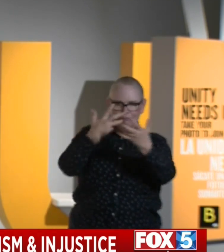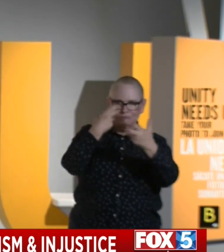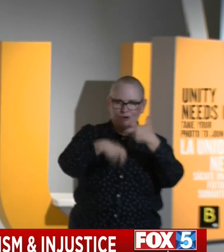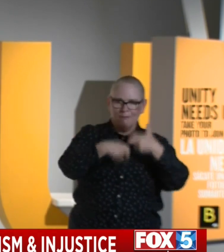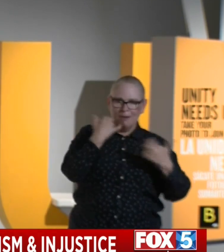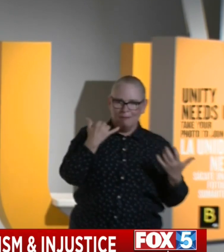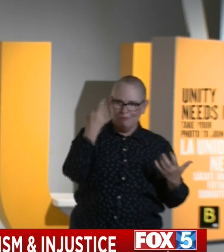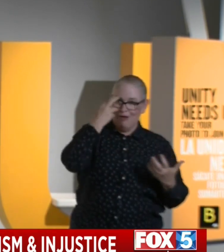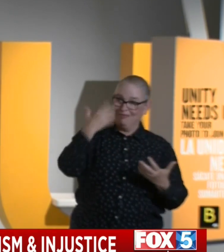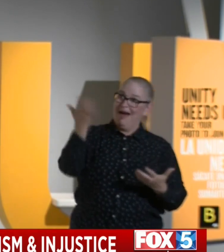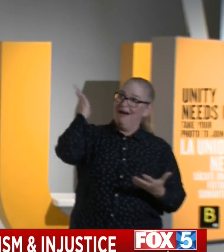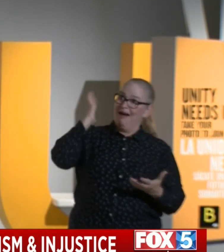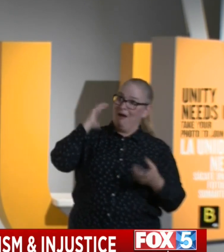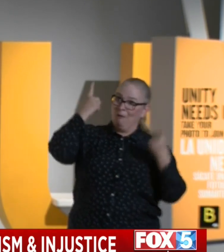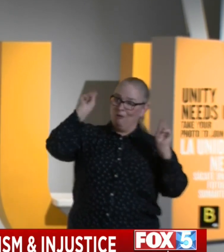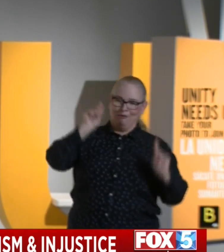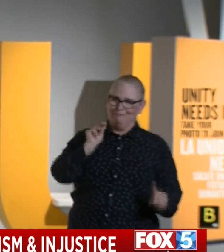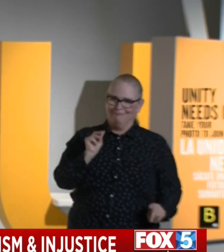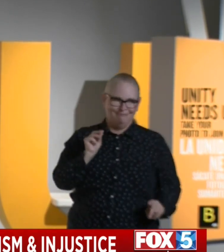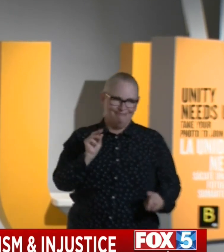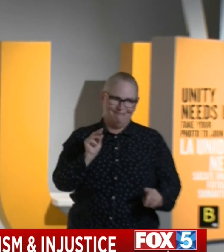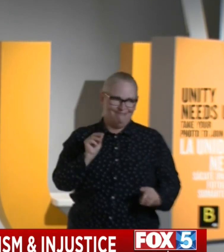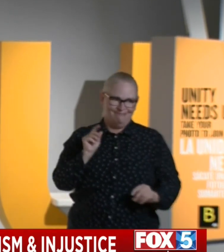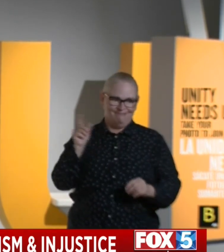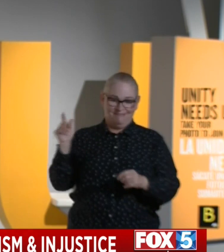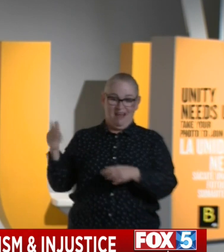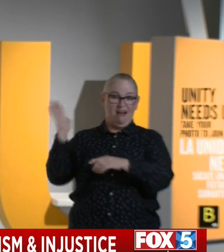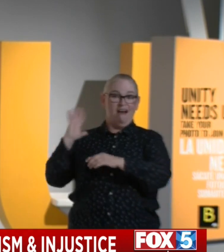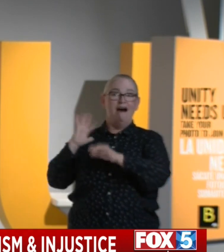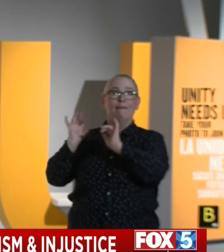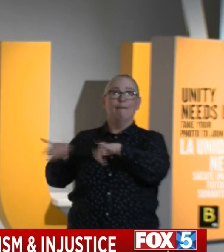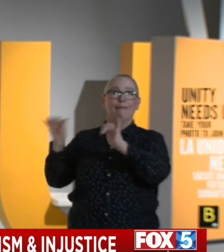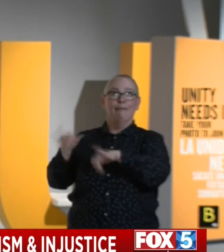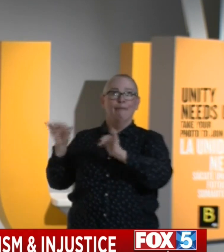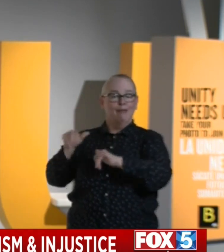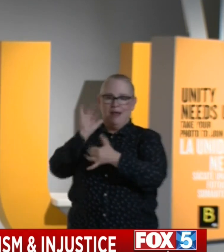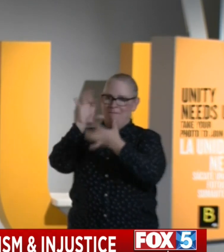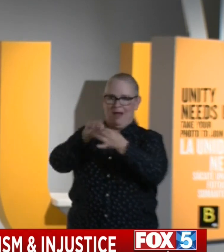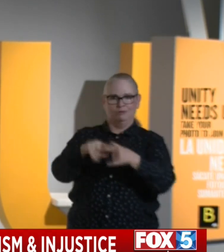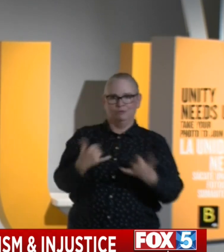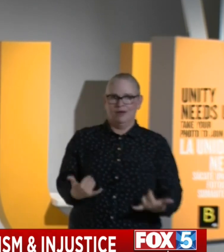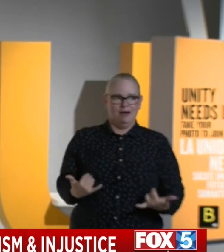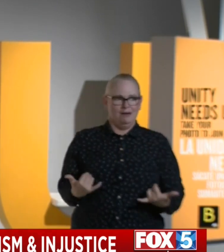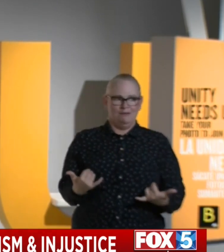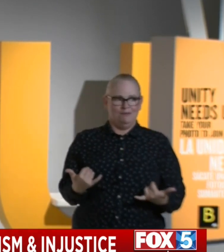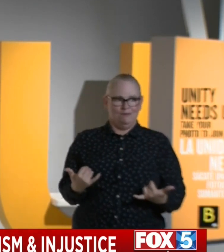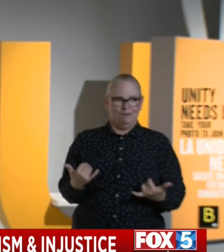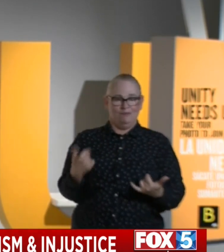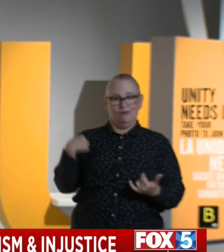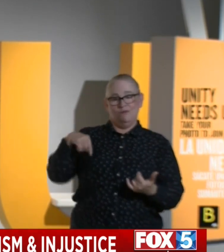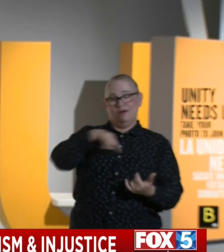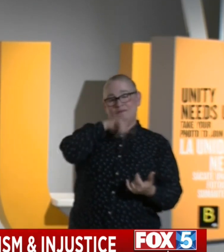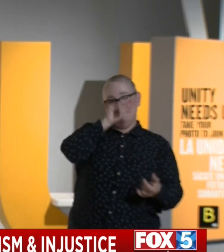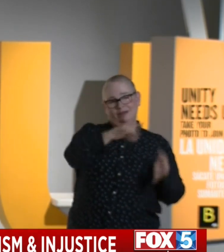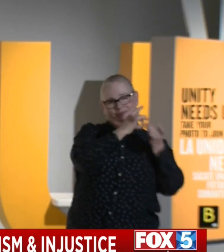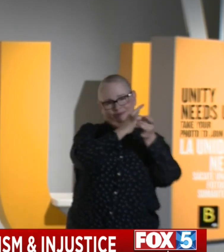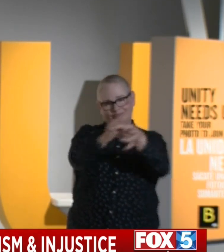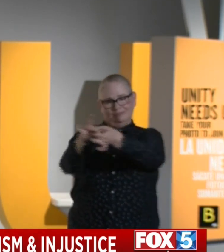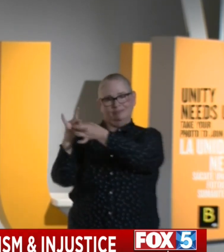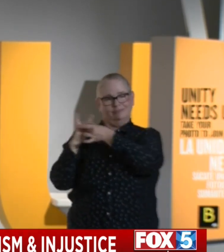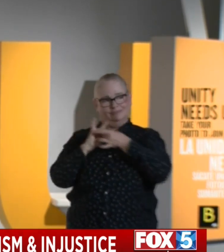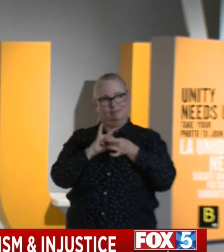Normalcy has no place in terms of our reconciliation of this moment. We have